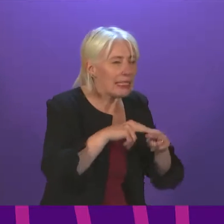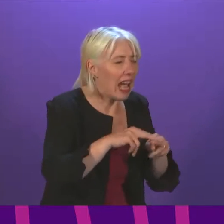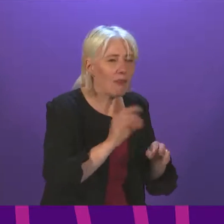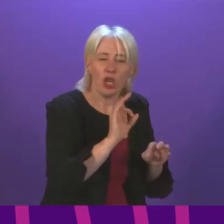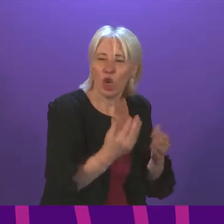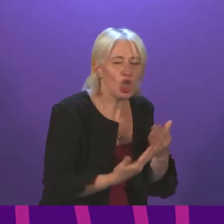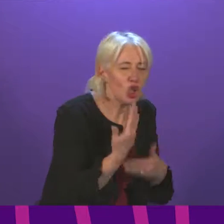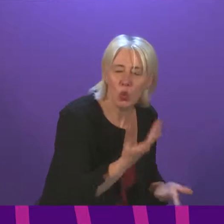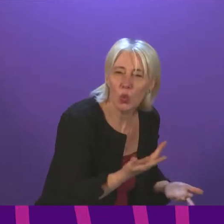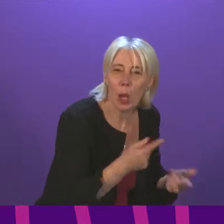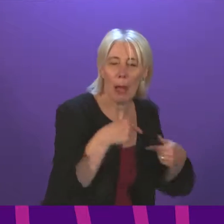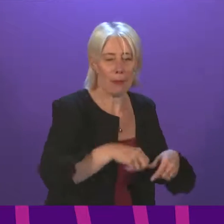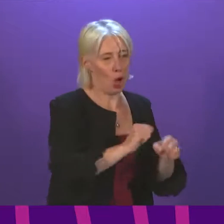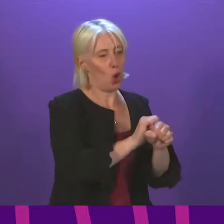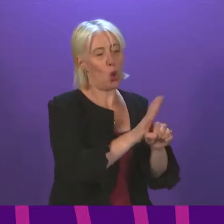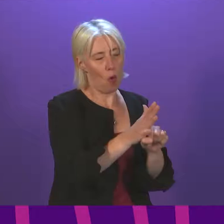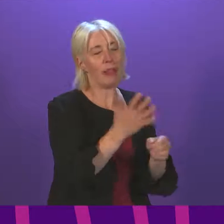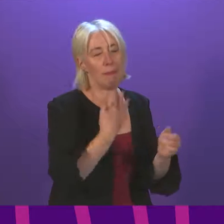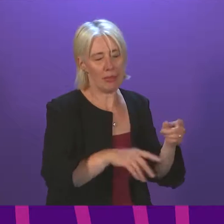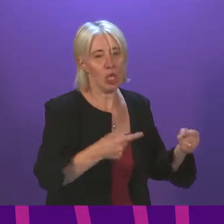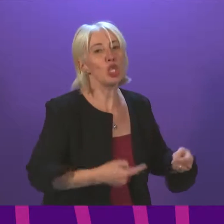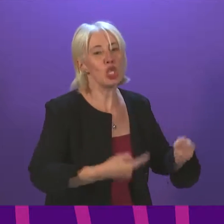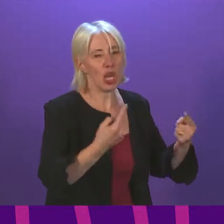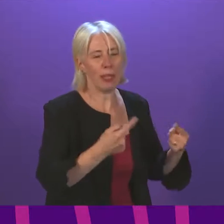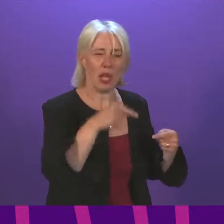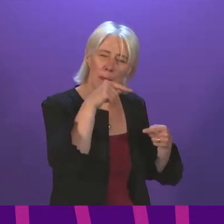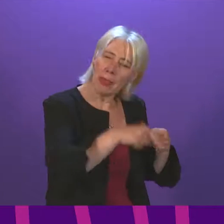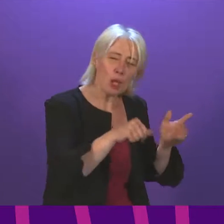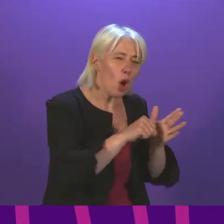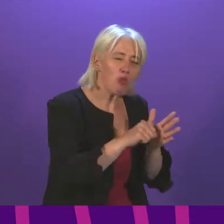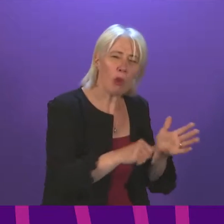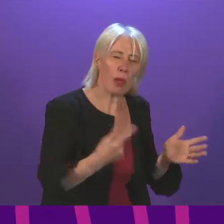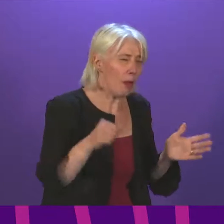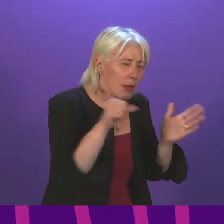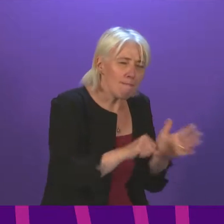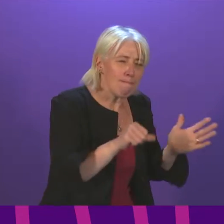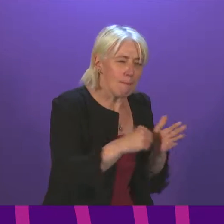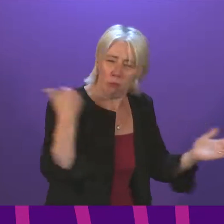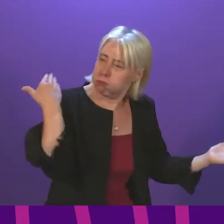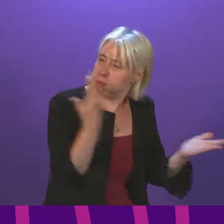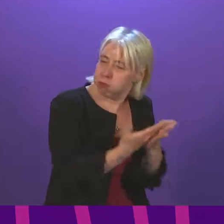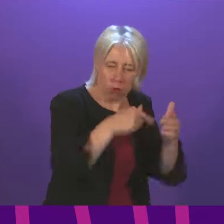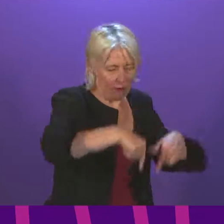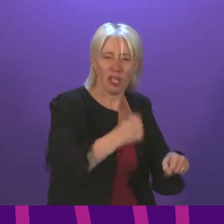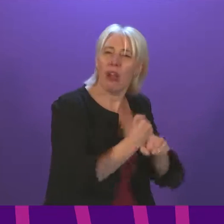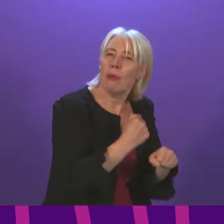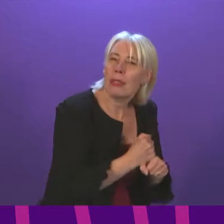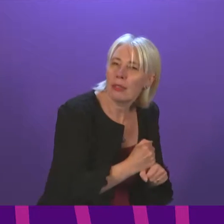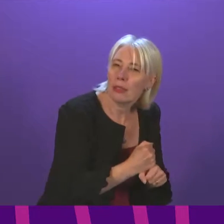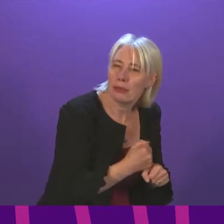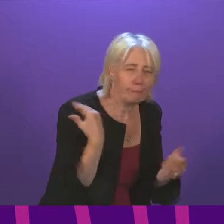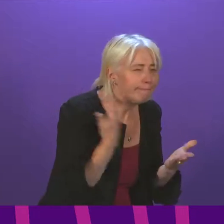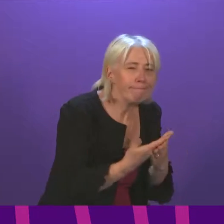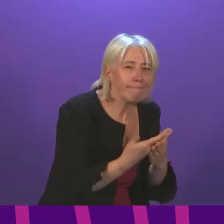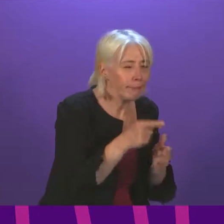and COVID has brought its obvious challenges. But this has been a problem under this government for some time. Despite the action we have heard from